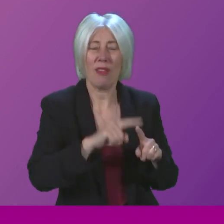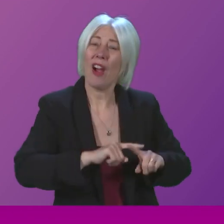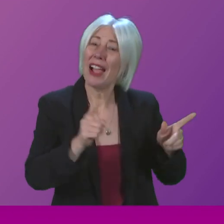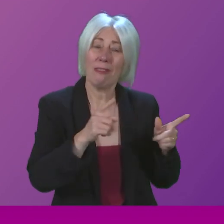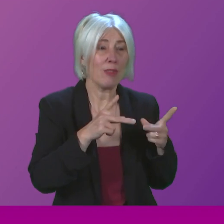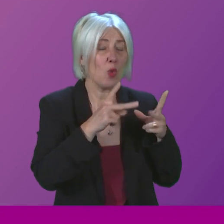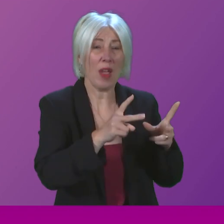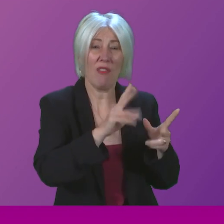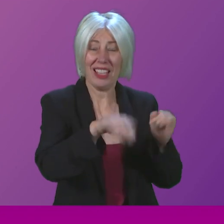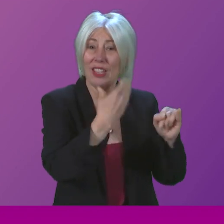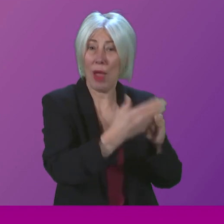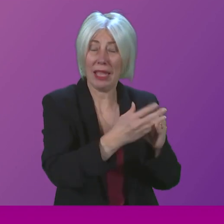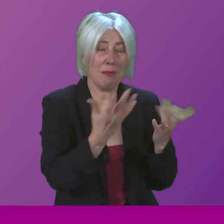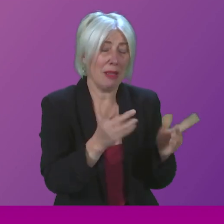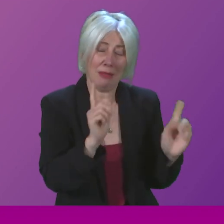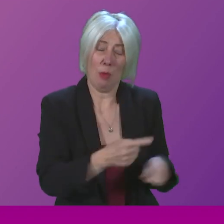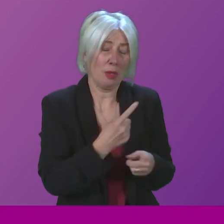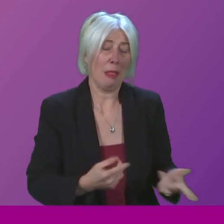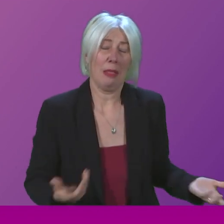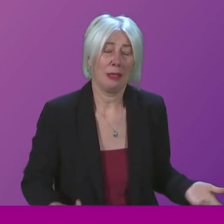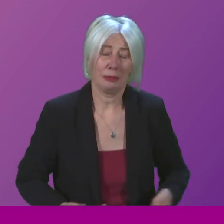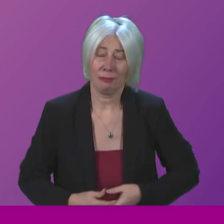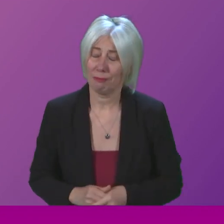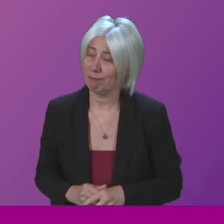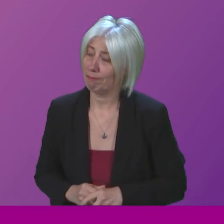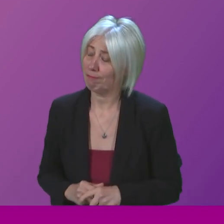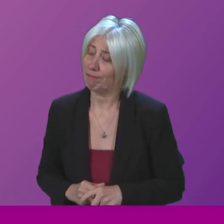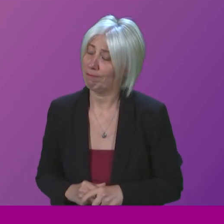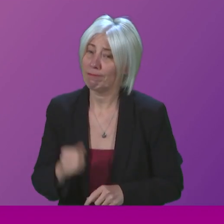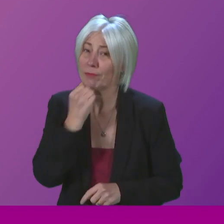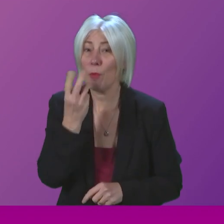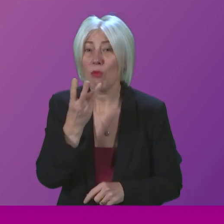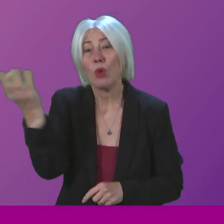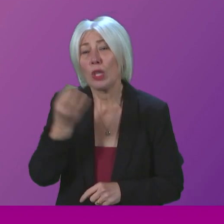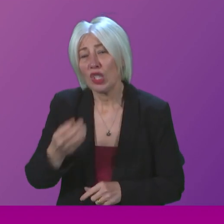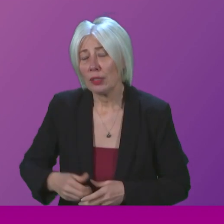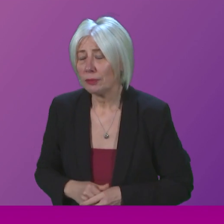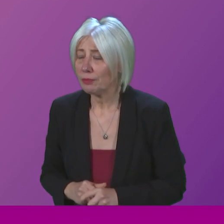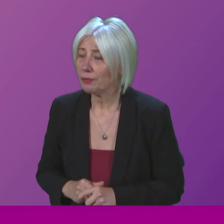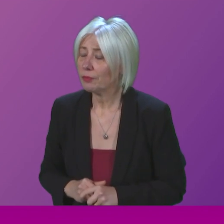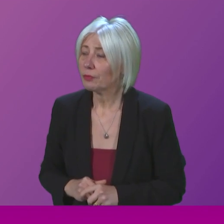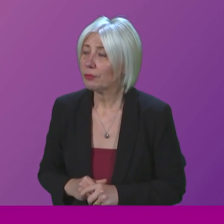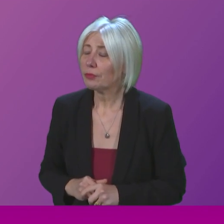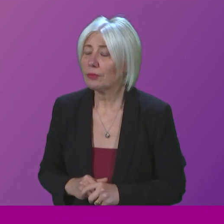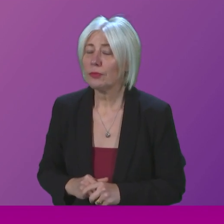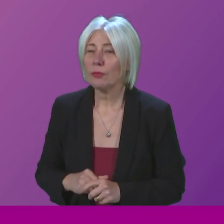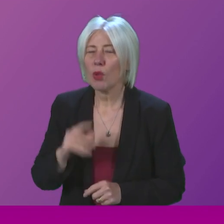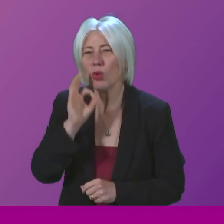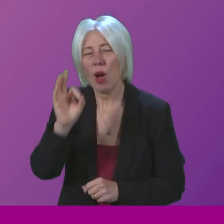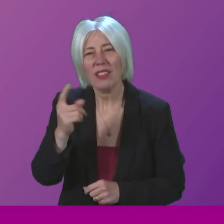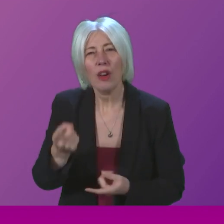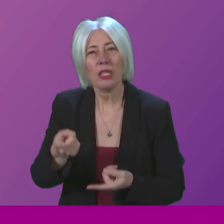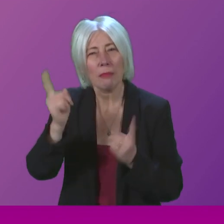all regret that that was not possible. Question number three, Stephanie Callaghan. To ask the First Minister